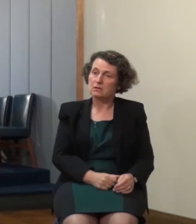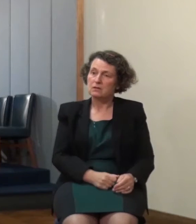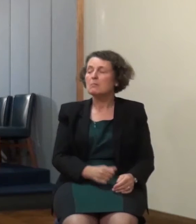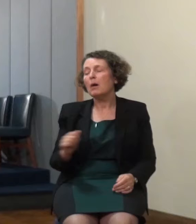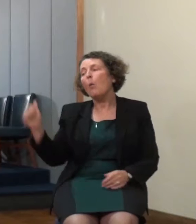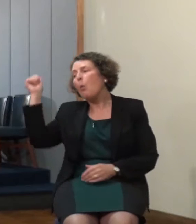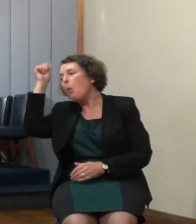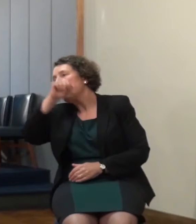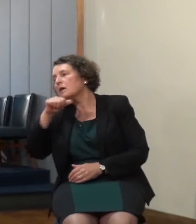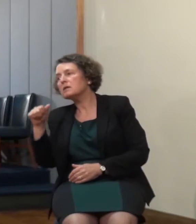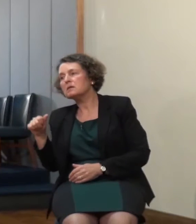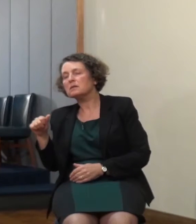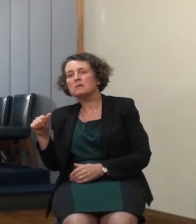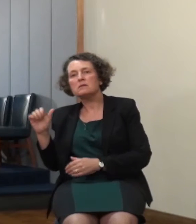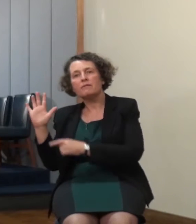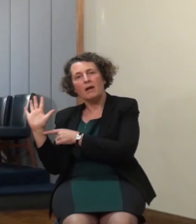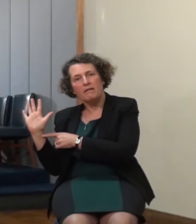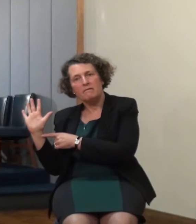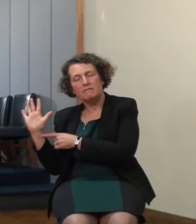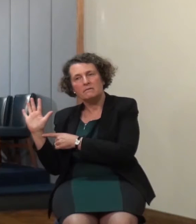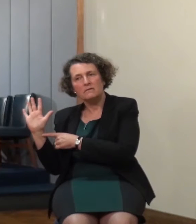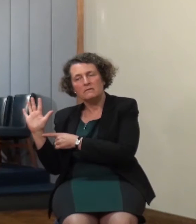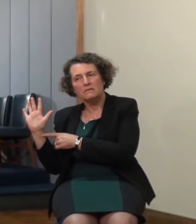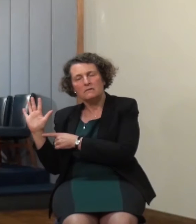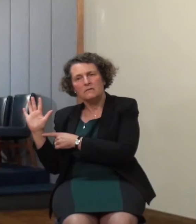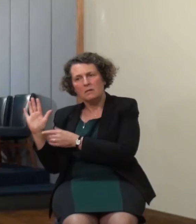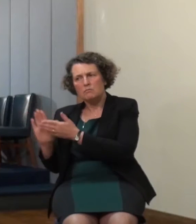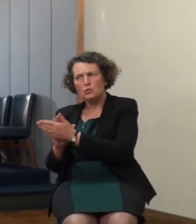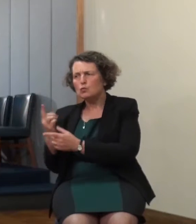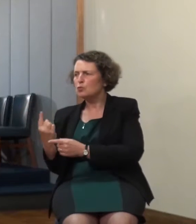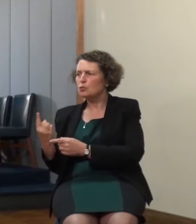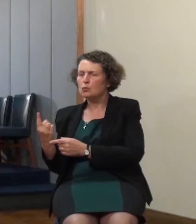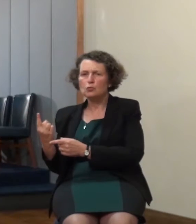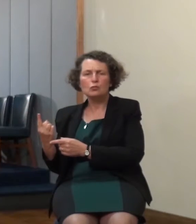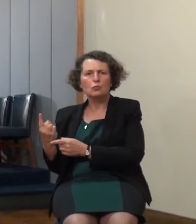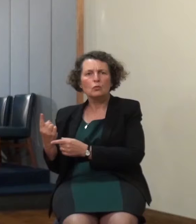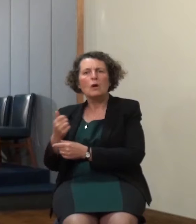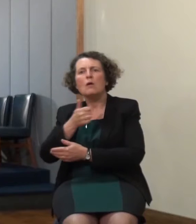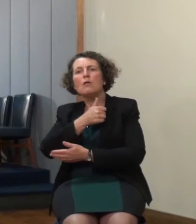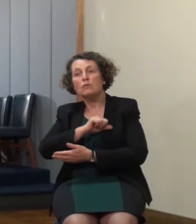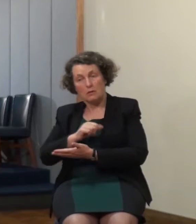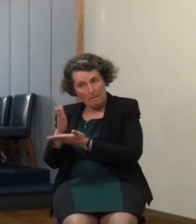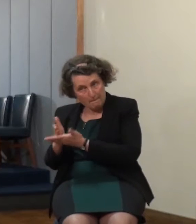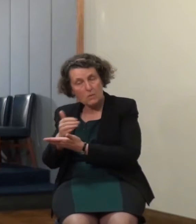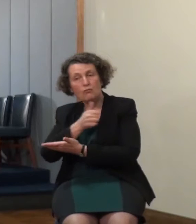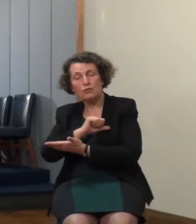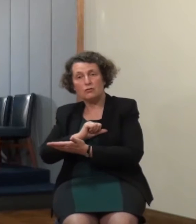devotion to the Lord in their personal lives in their lives of Christian service